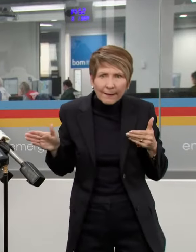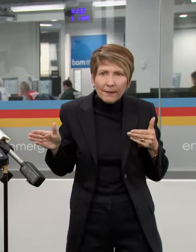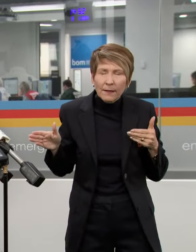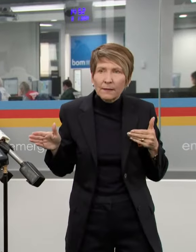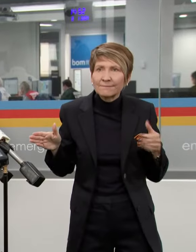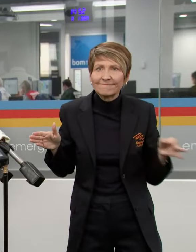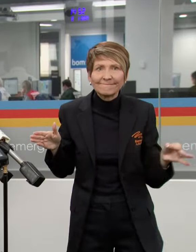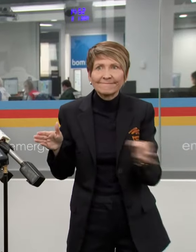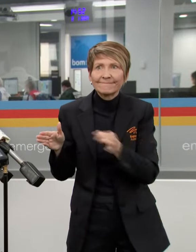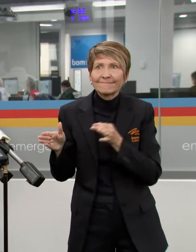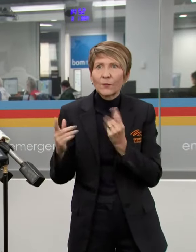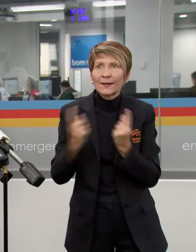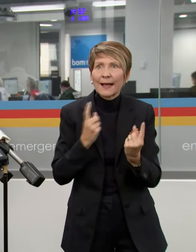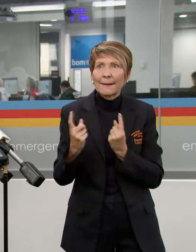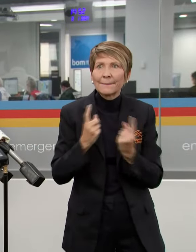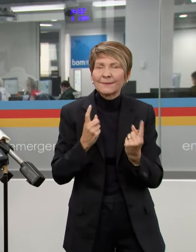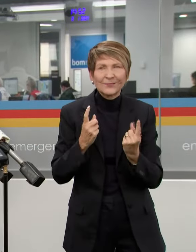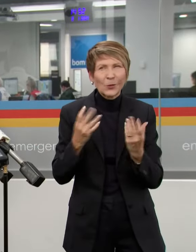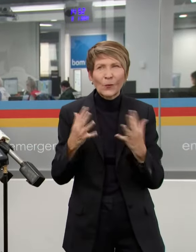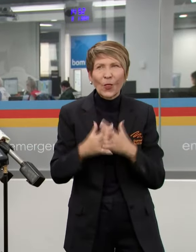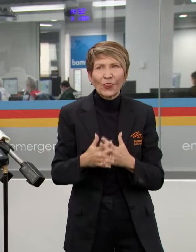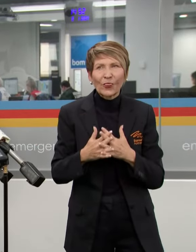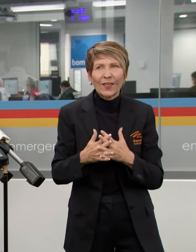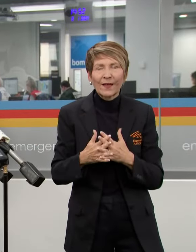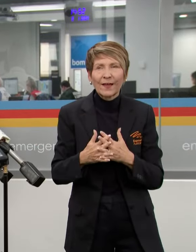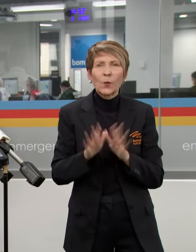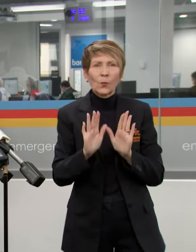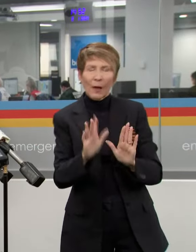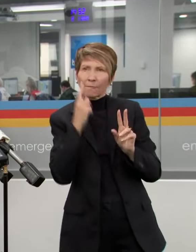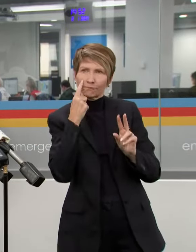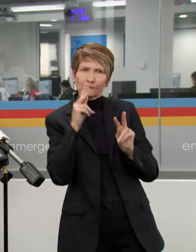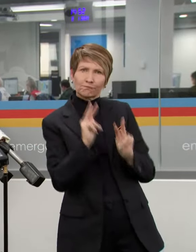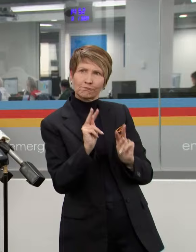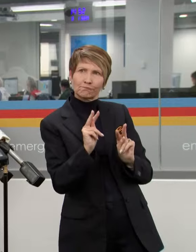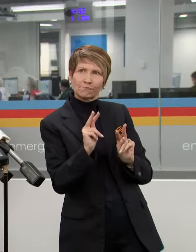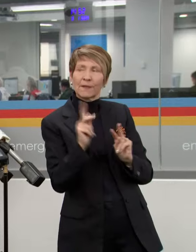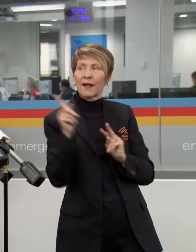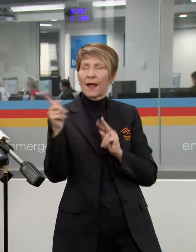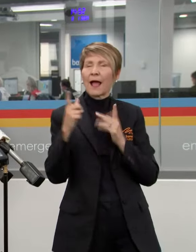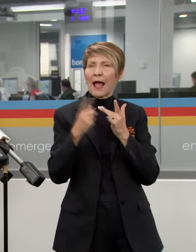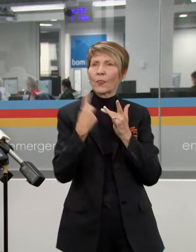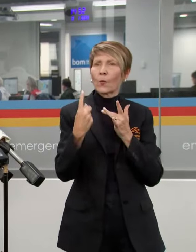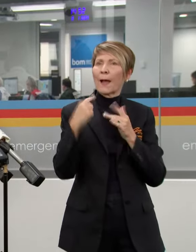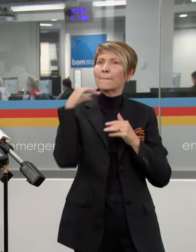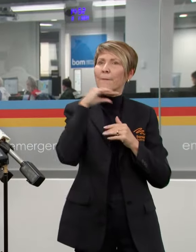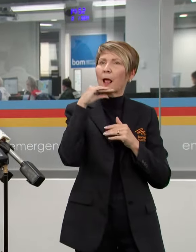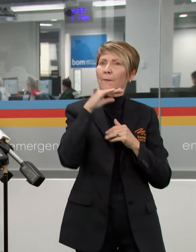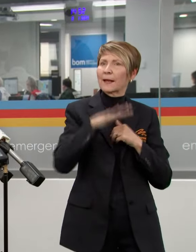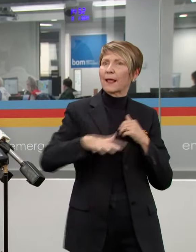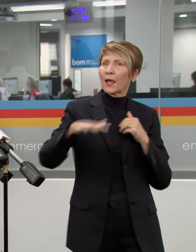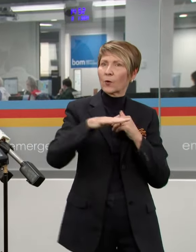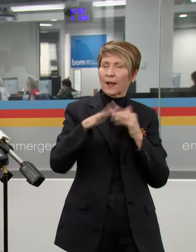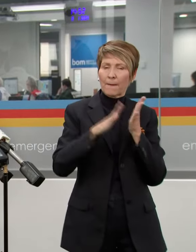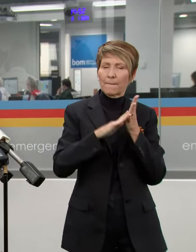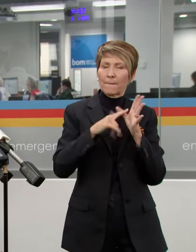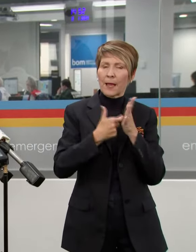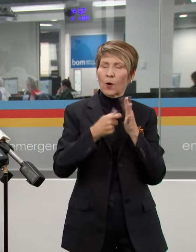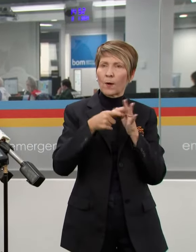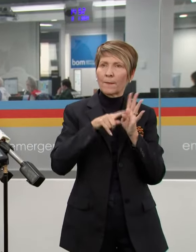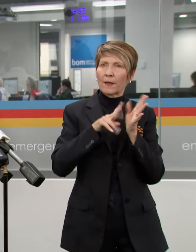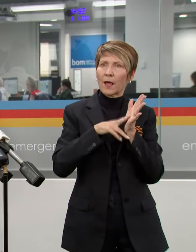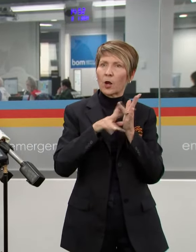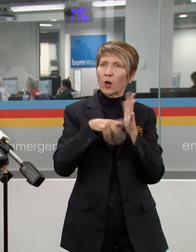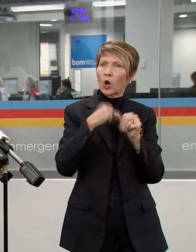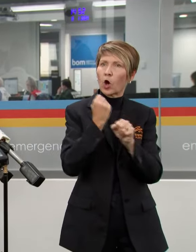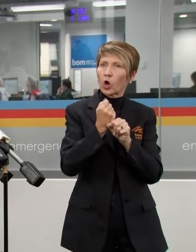what that risk is. So we'll wait and see. And just with that thing with the Maribyrnong River as well, so I guess it's just people to be aware of those. Yeah, the